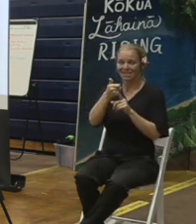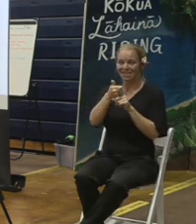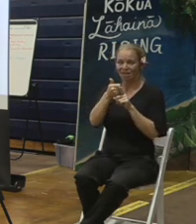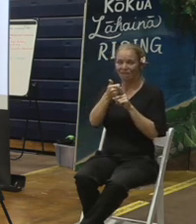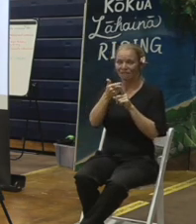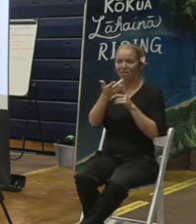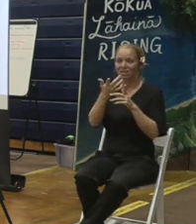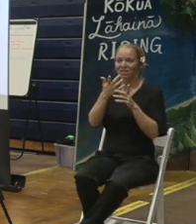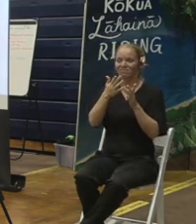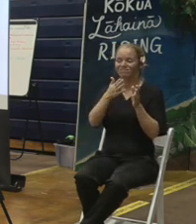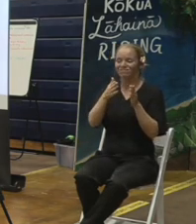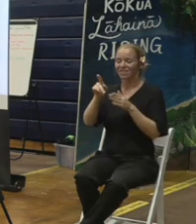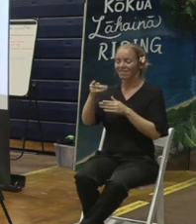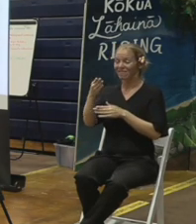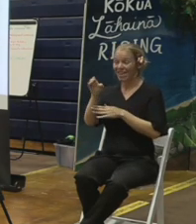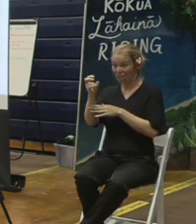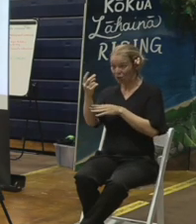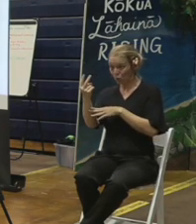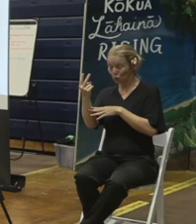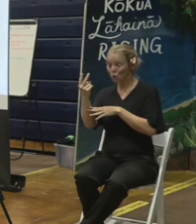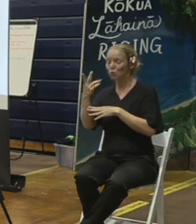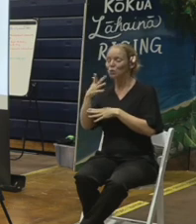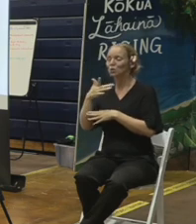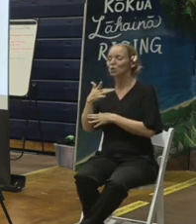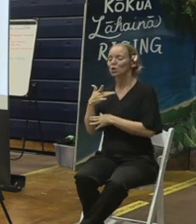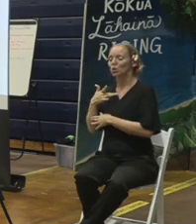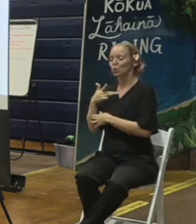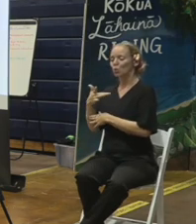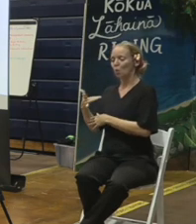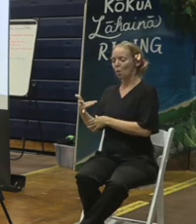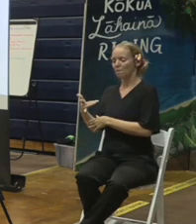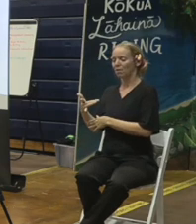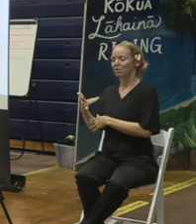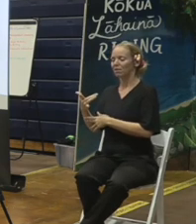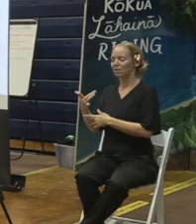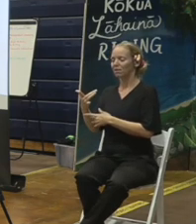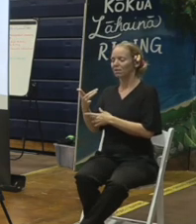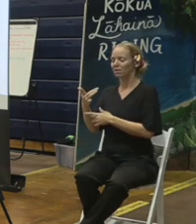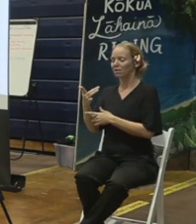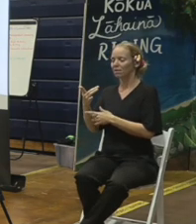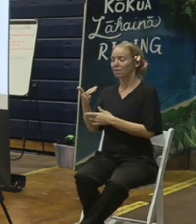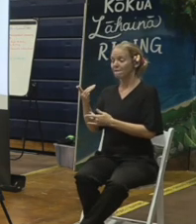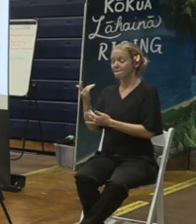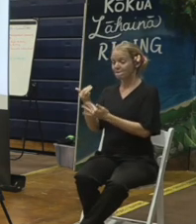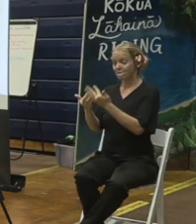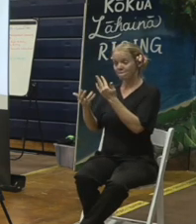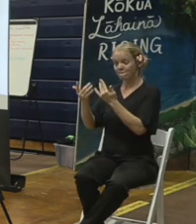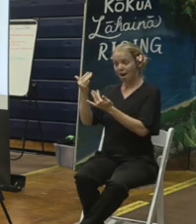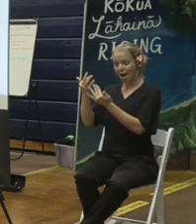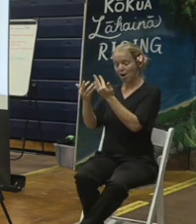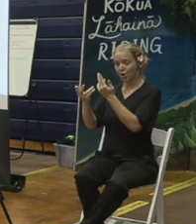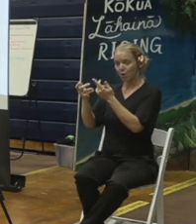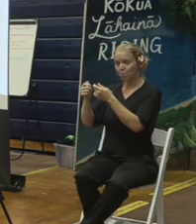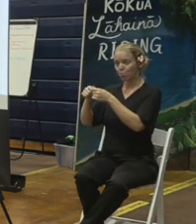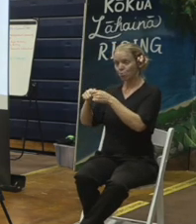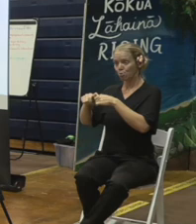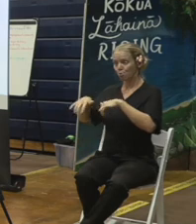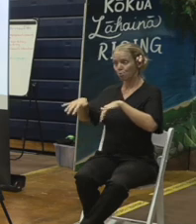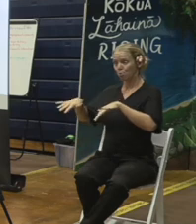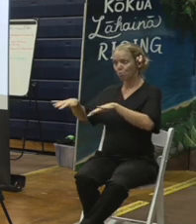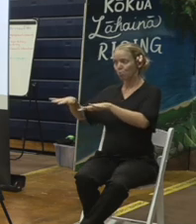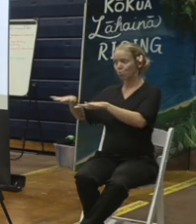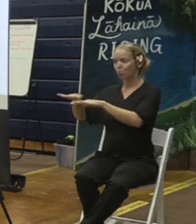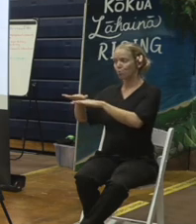Okay. Normally, fire private property debris removal missions that FEMA